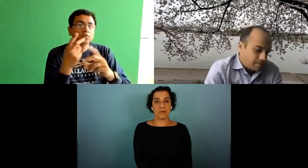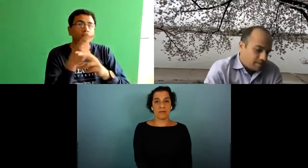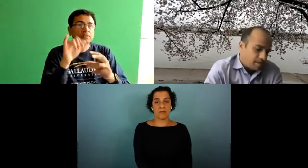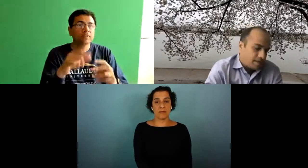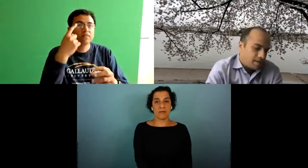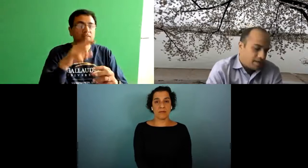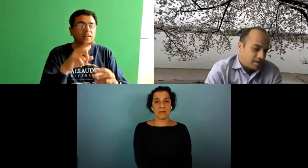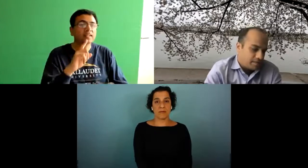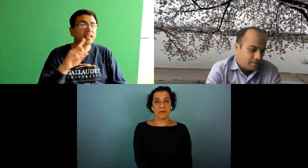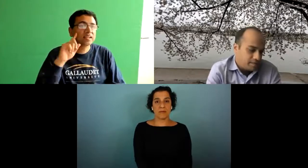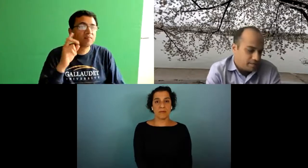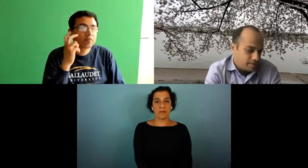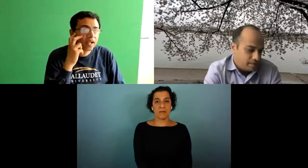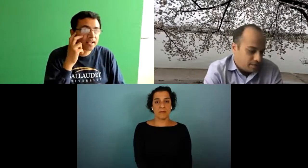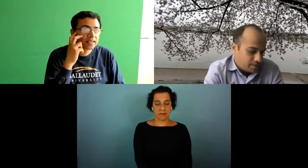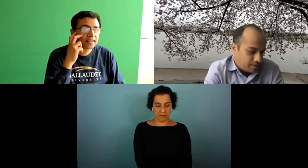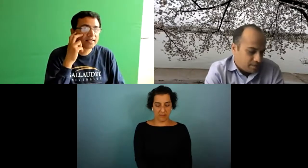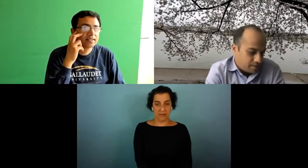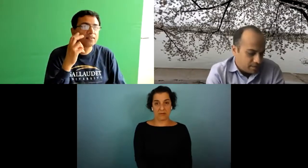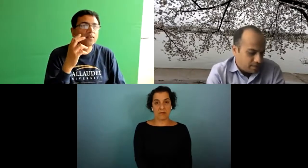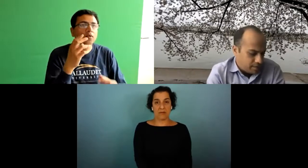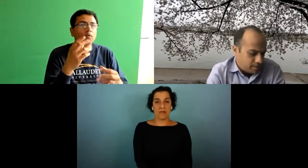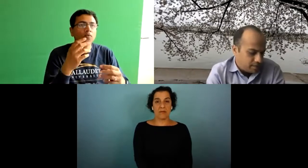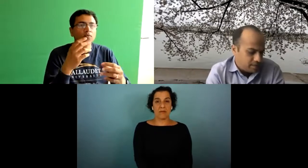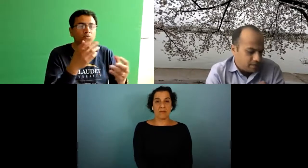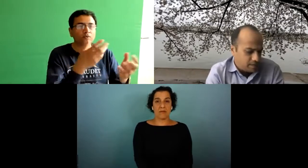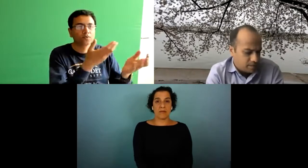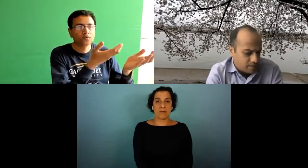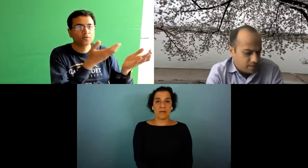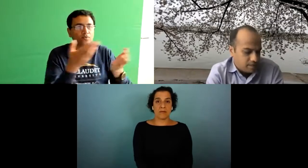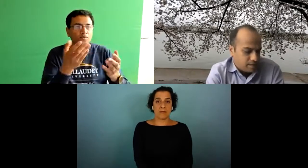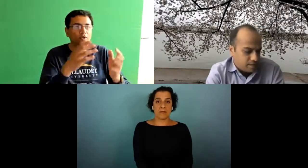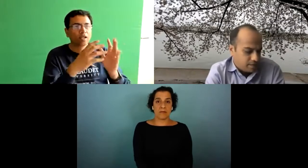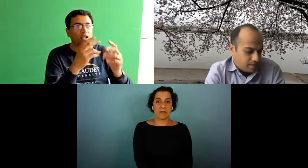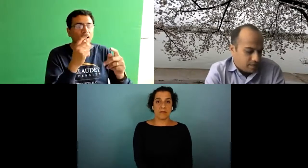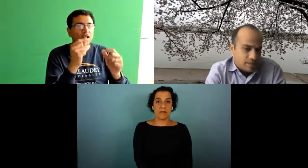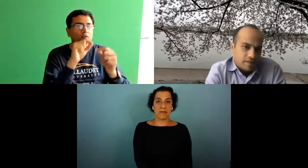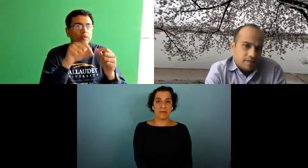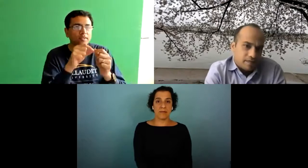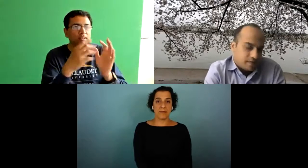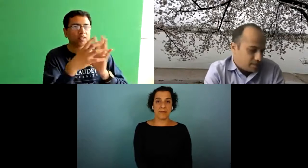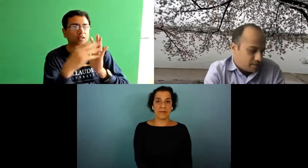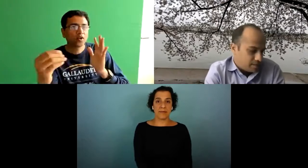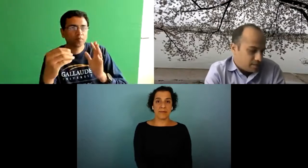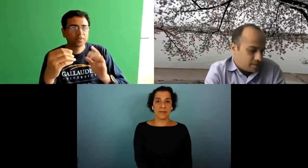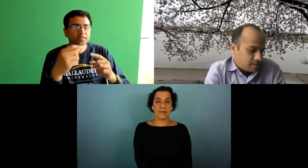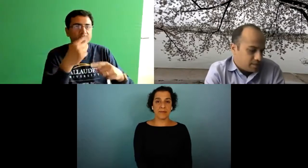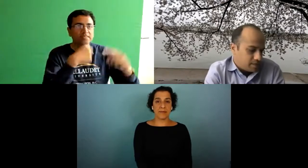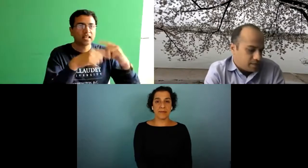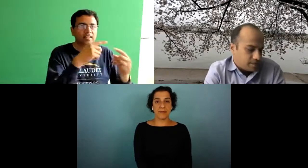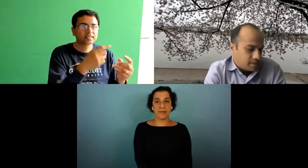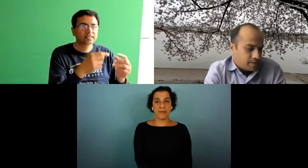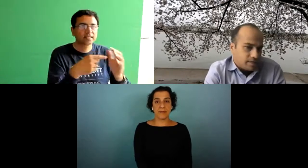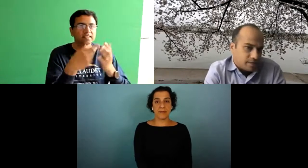of sign recognition you could also use that for people who are deafblind who rely on